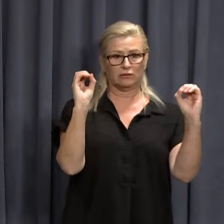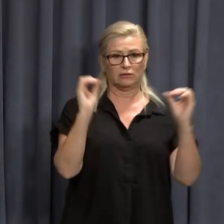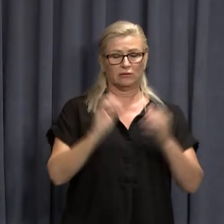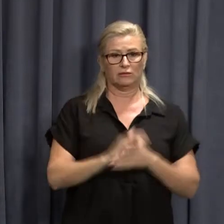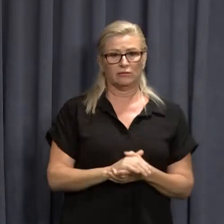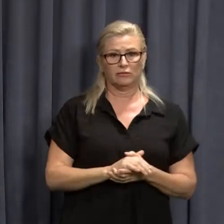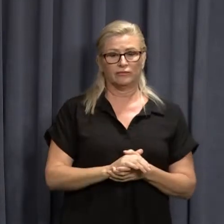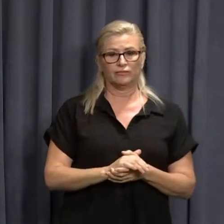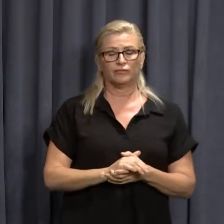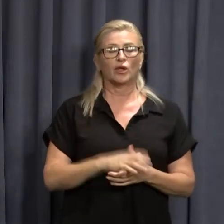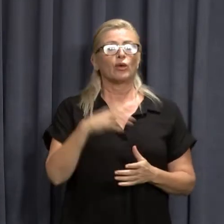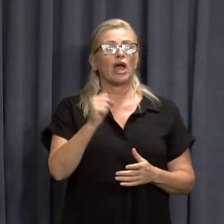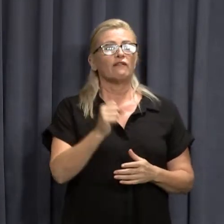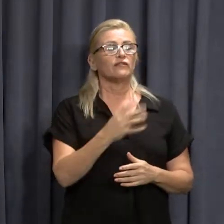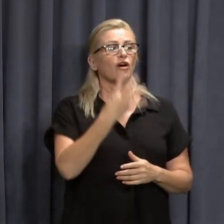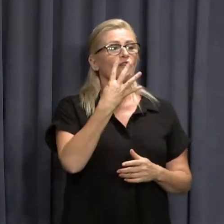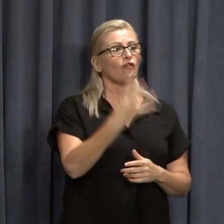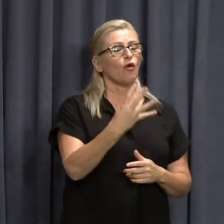And